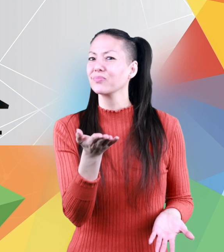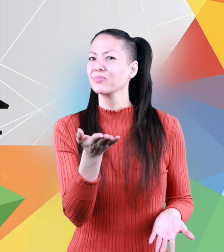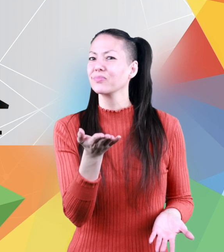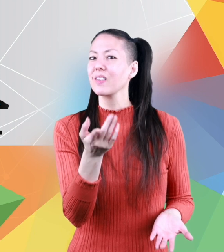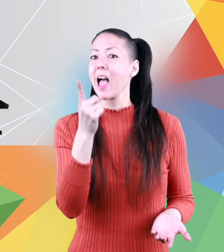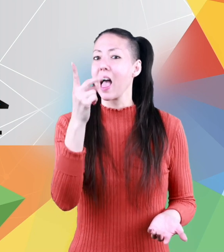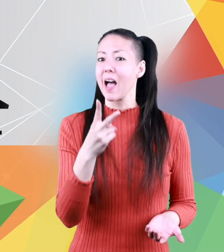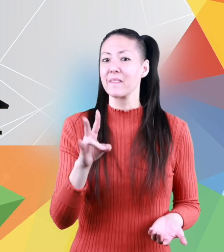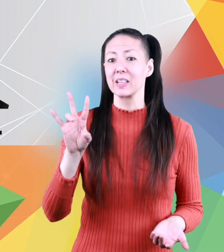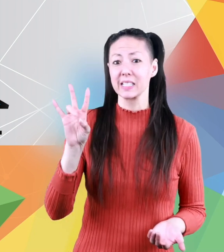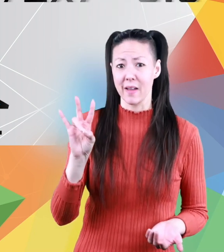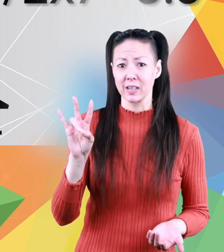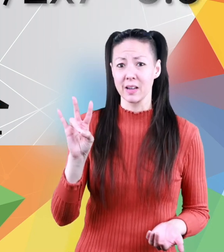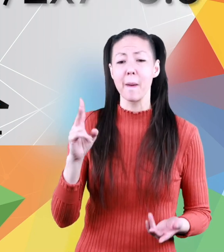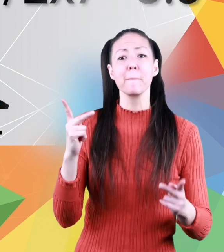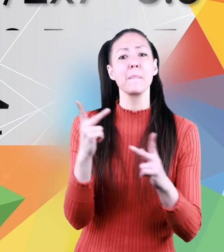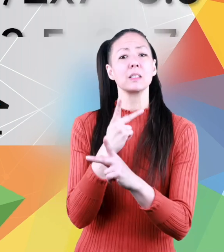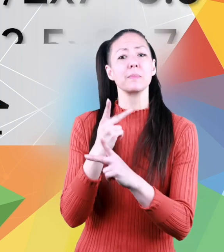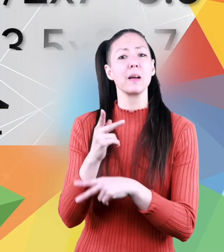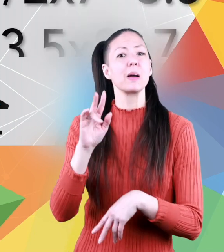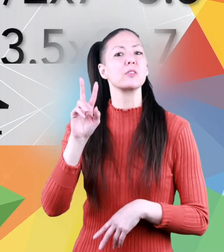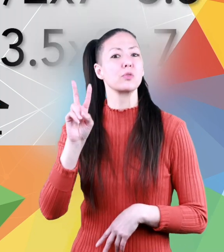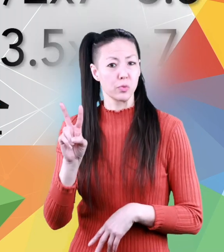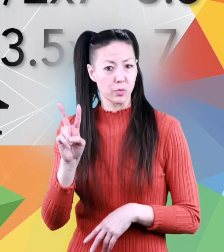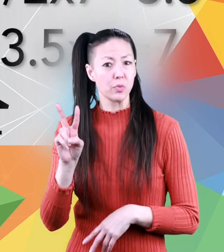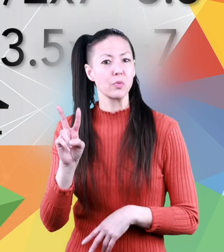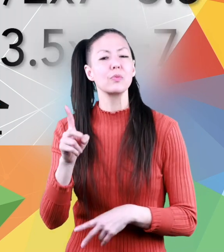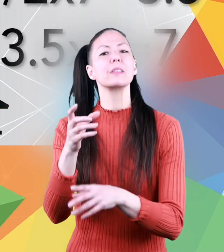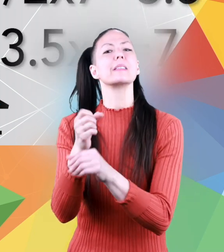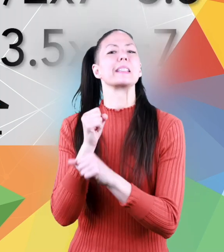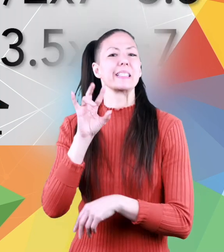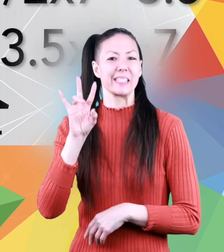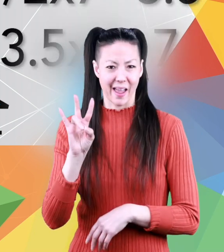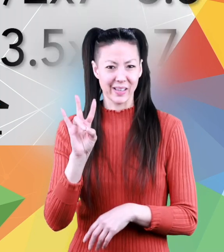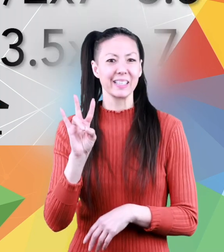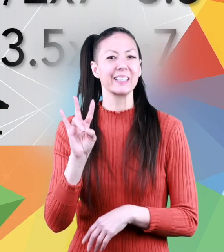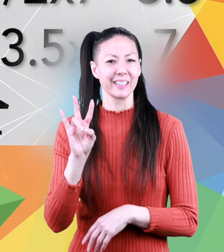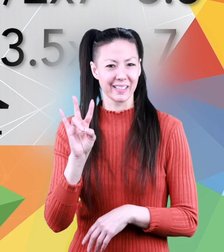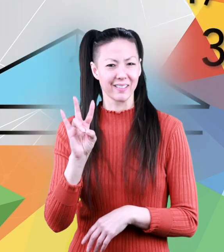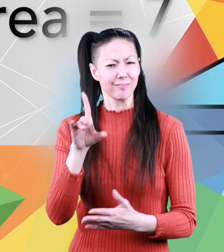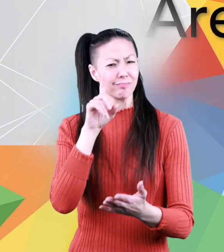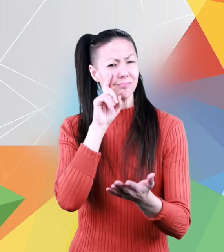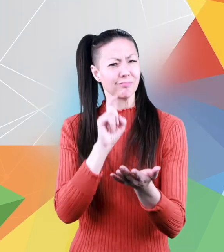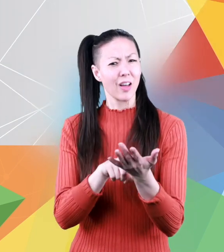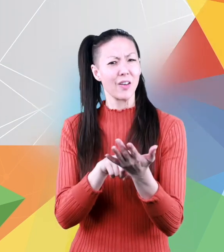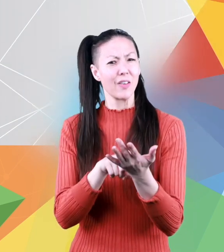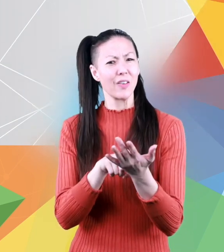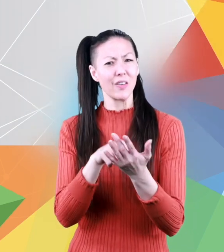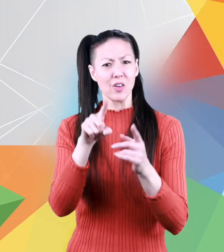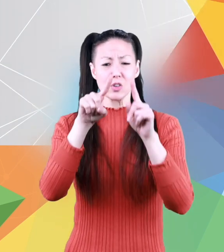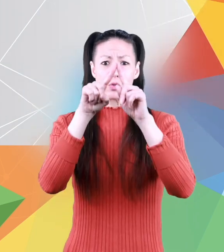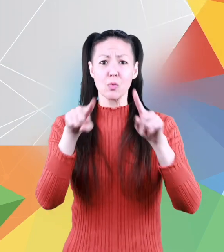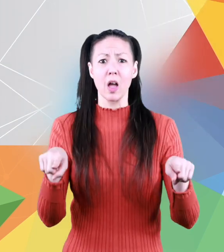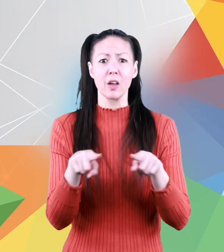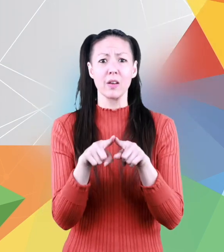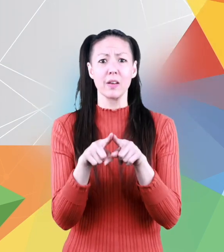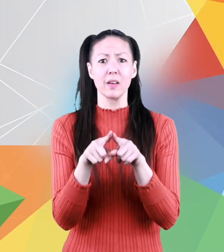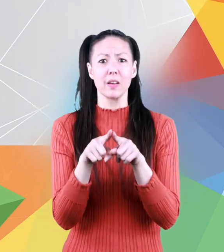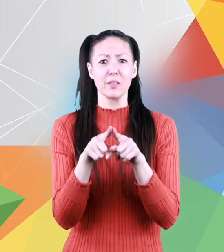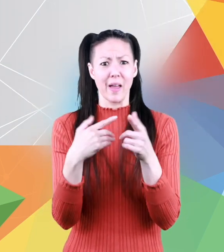take half of seven and multiply it by two and you get seven notice how when you have a right triangle